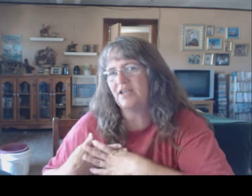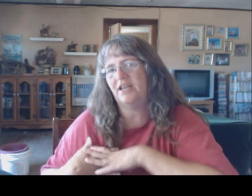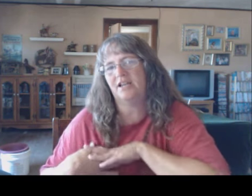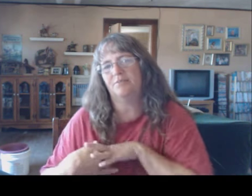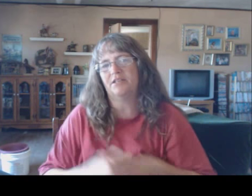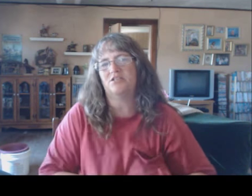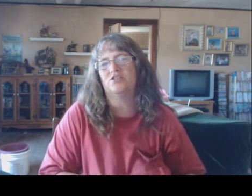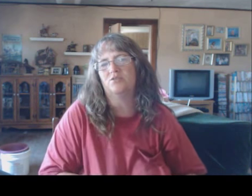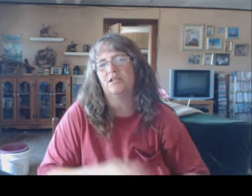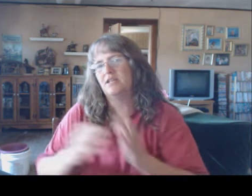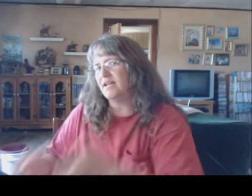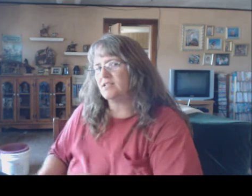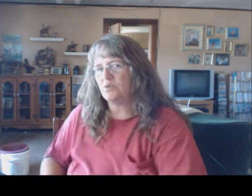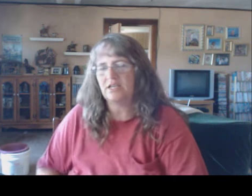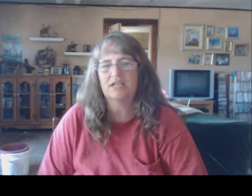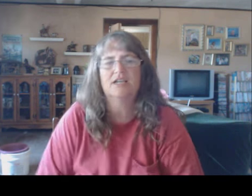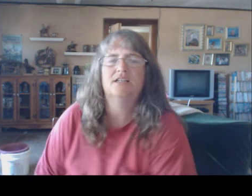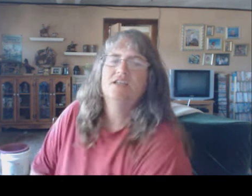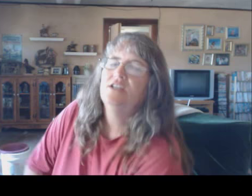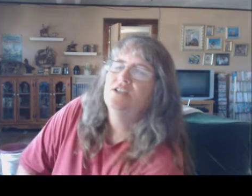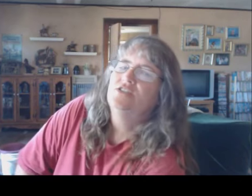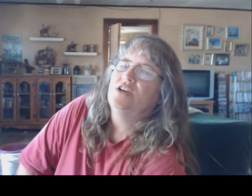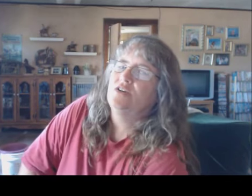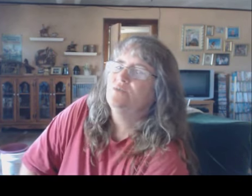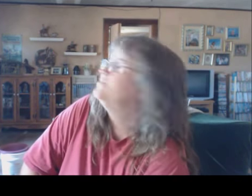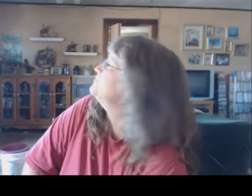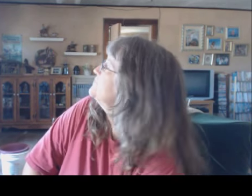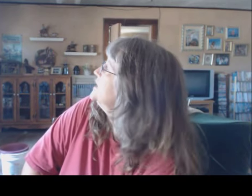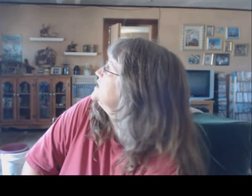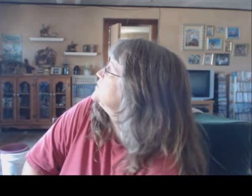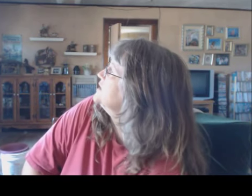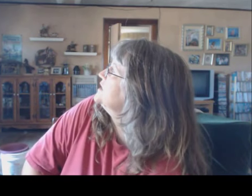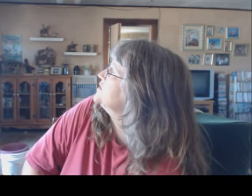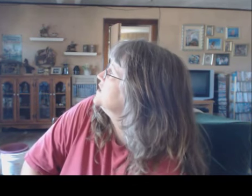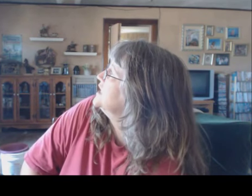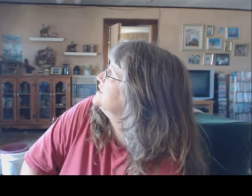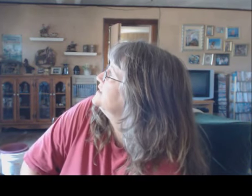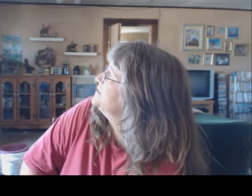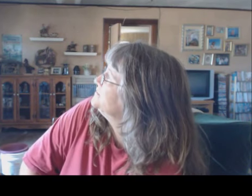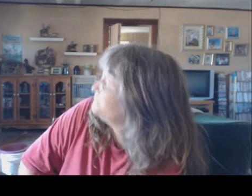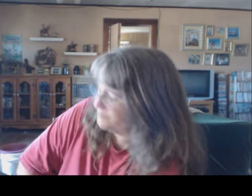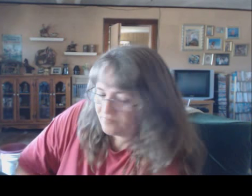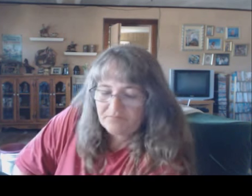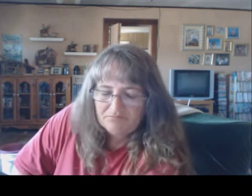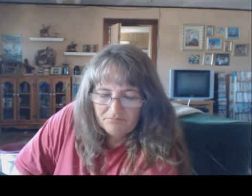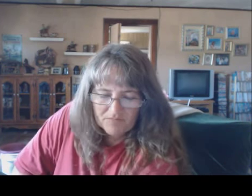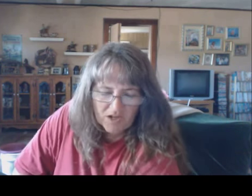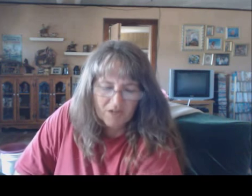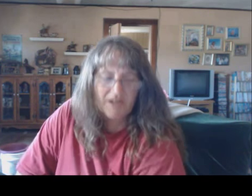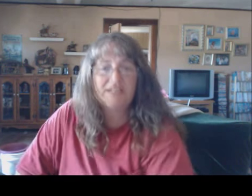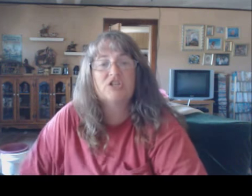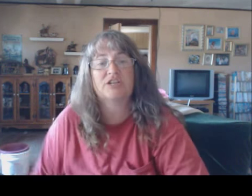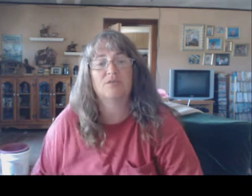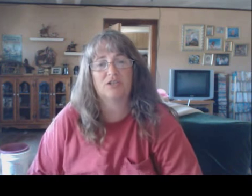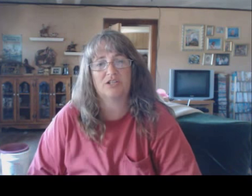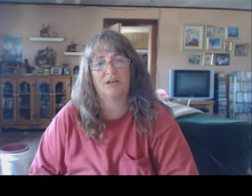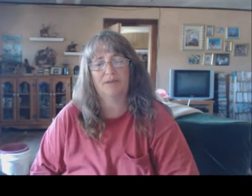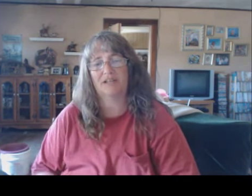weekend and places doing it next weekend. So... is what it is. Correct? Alright. Chicken was our topic.